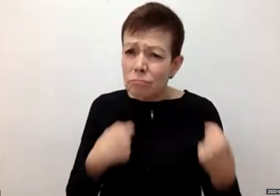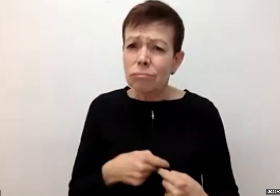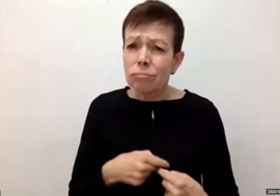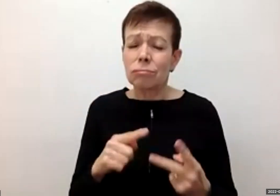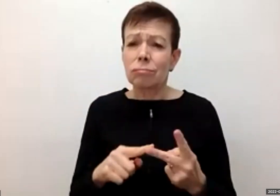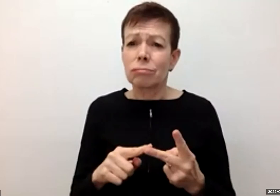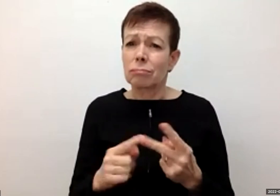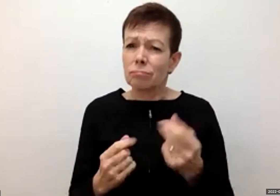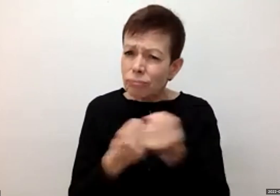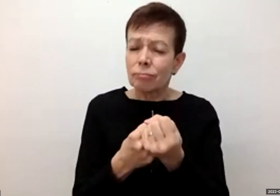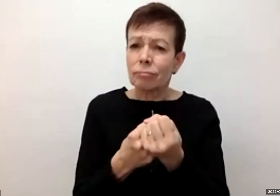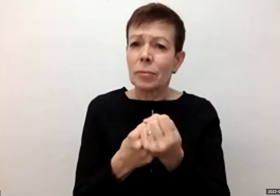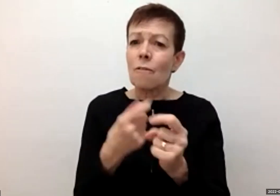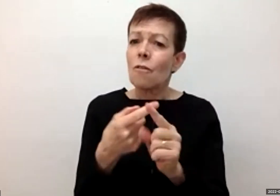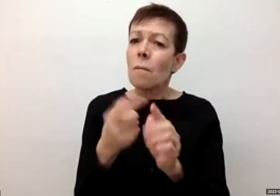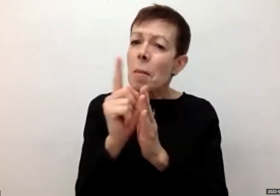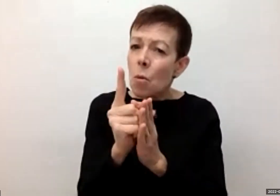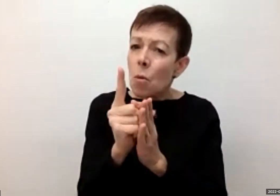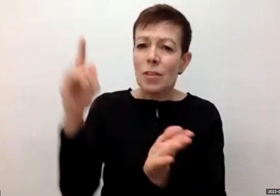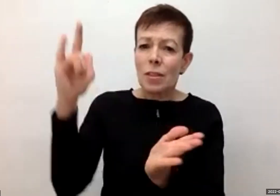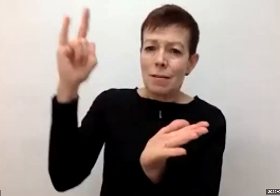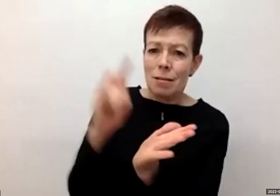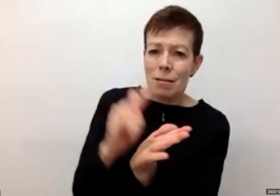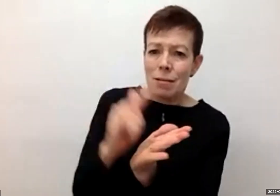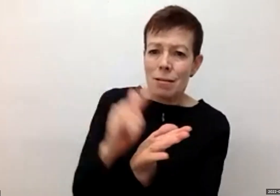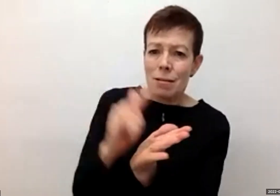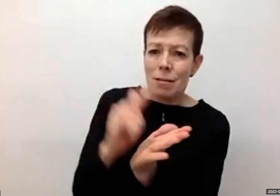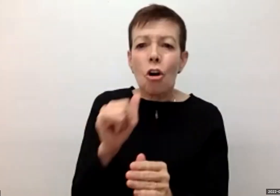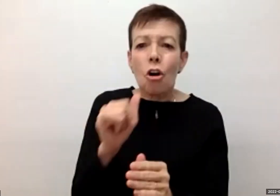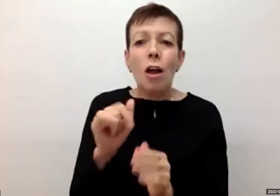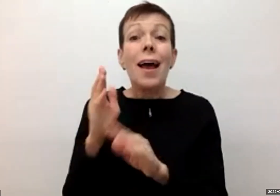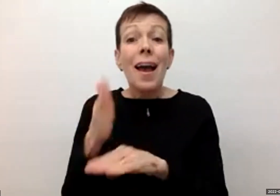after they are released from detention. Thank you.